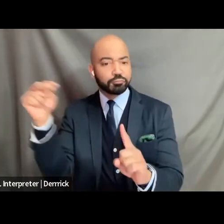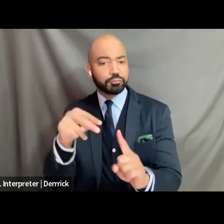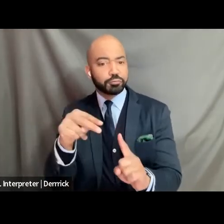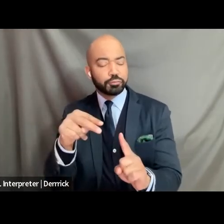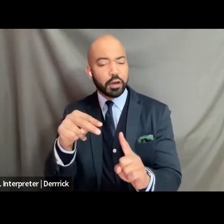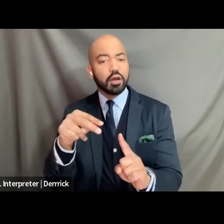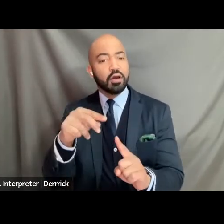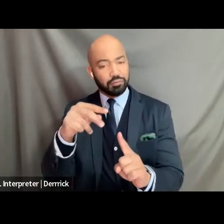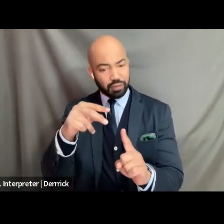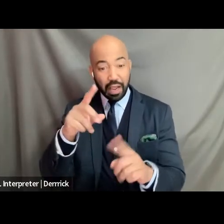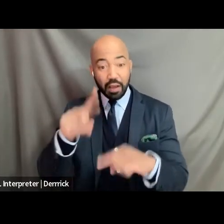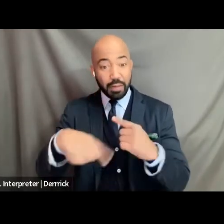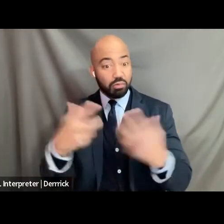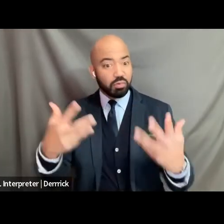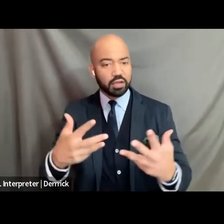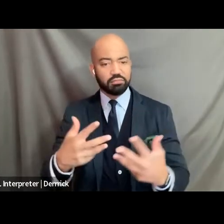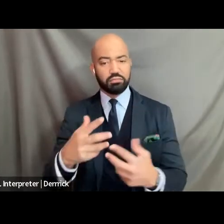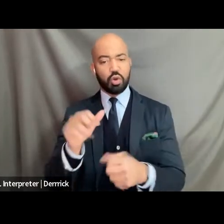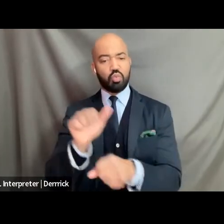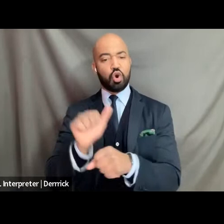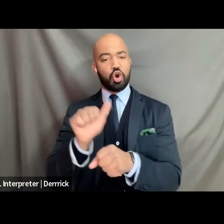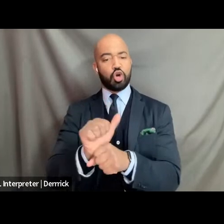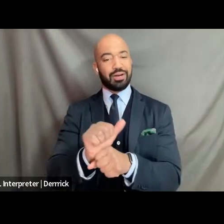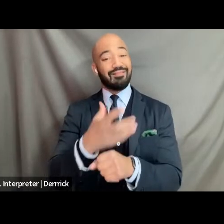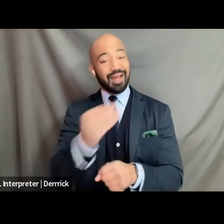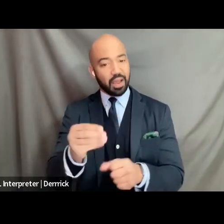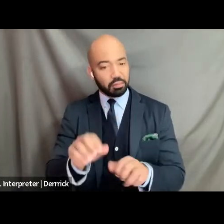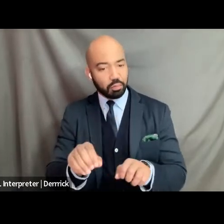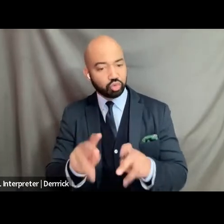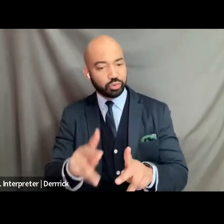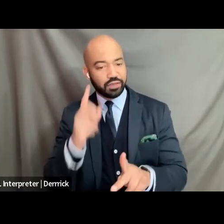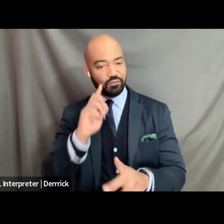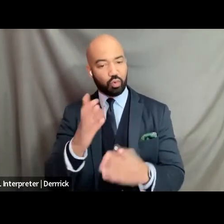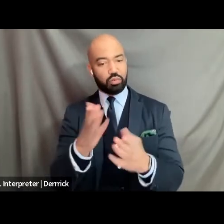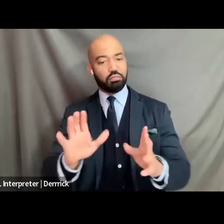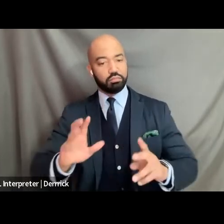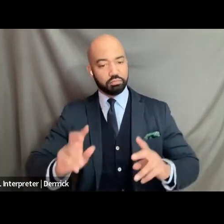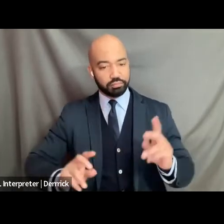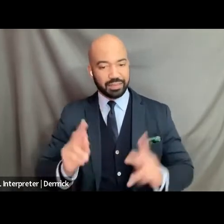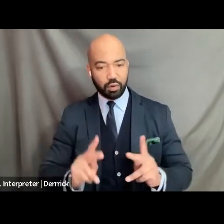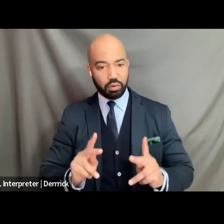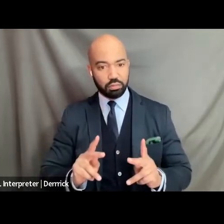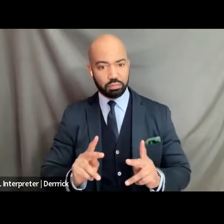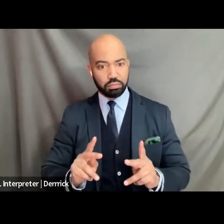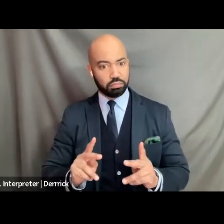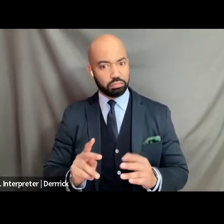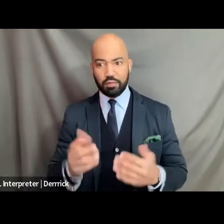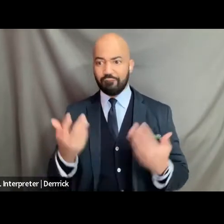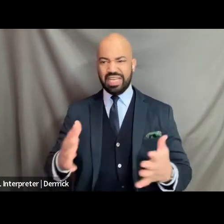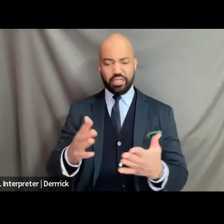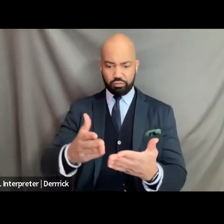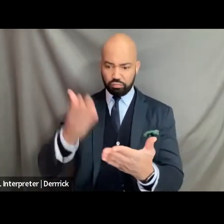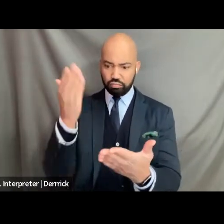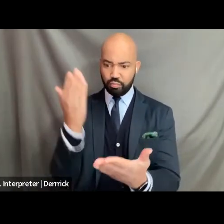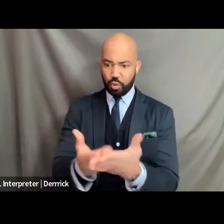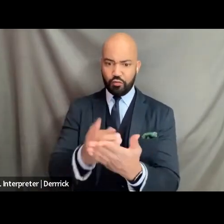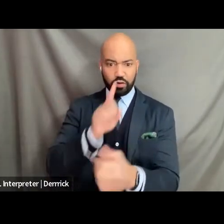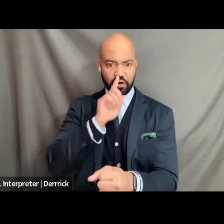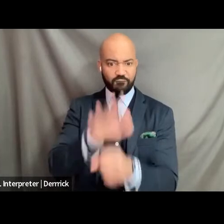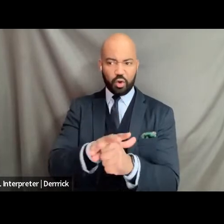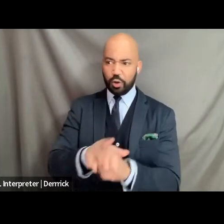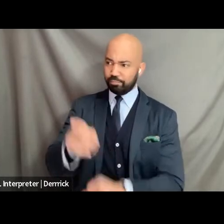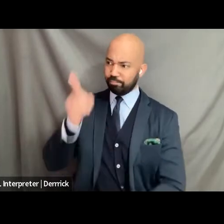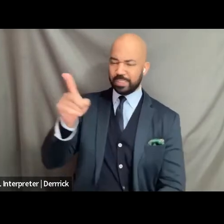uh and unemployment and opportunity it has been confirmed that she really